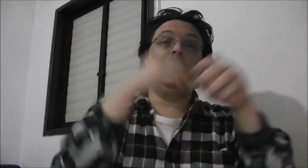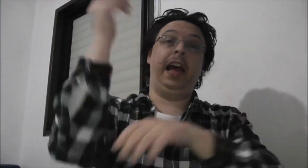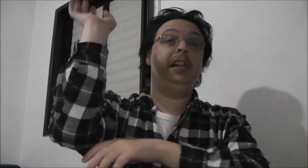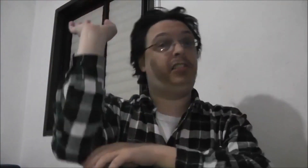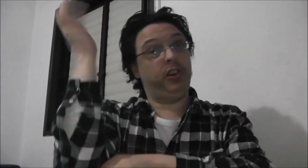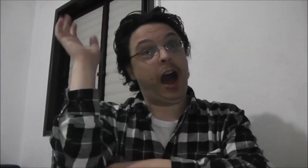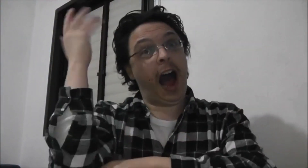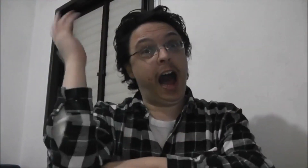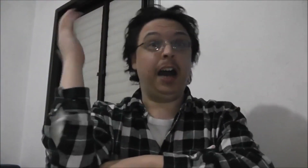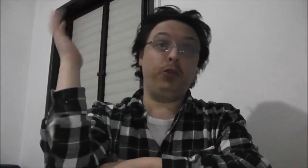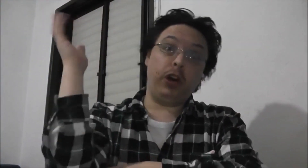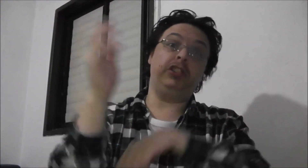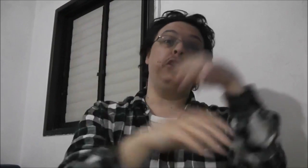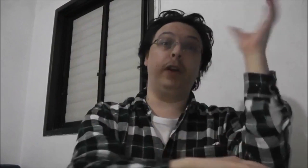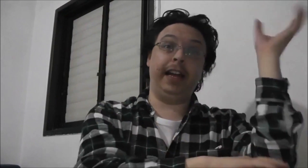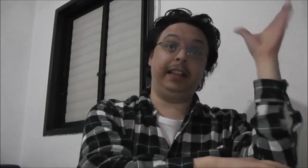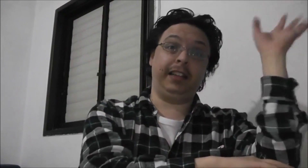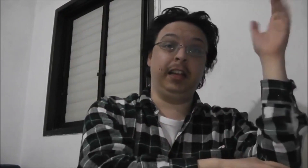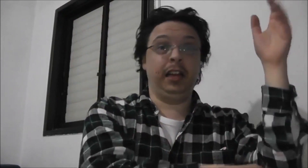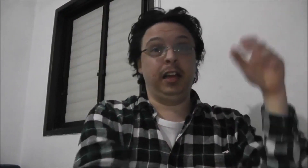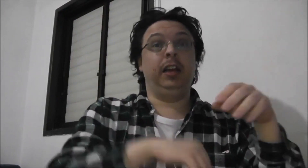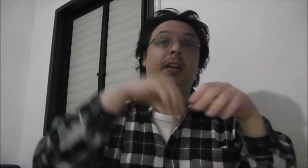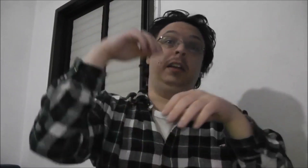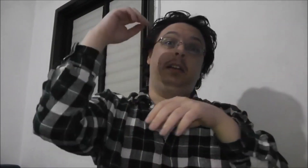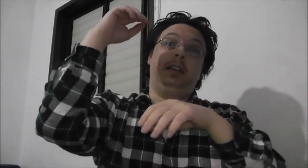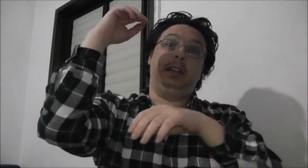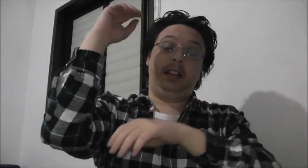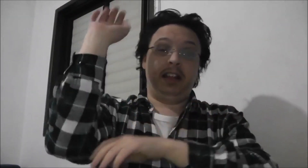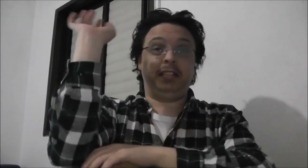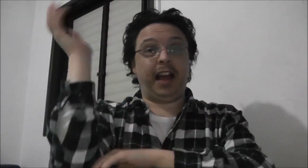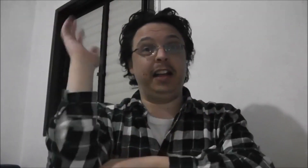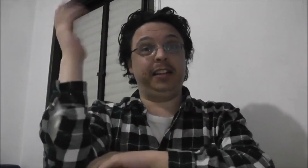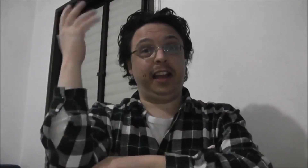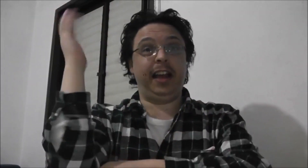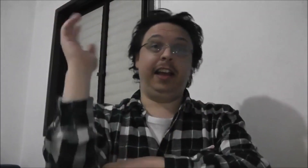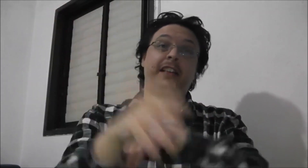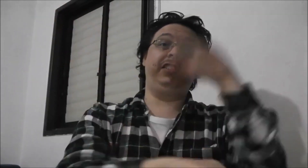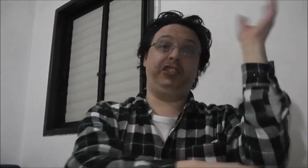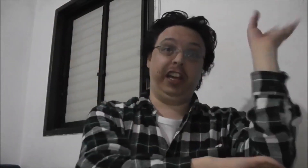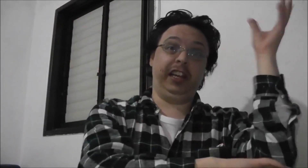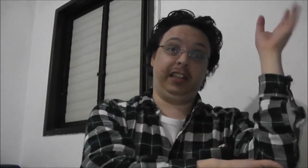And you are what you eat. This country is shit.